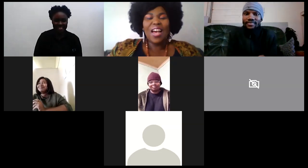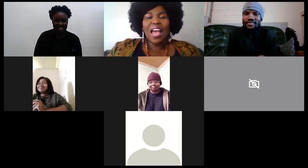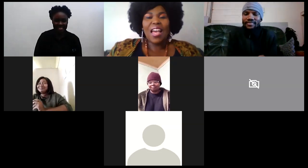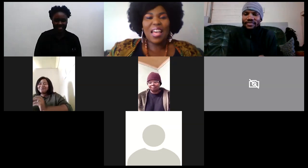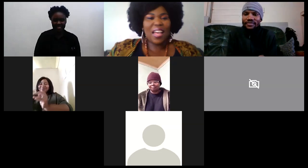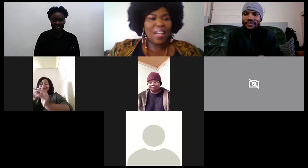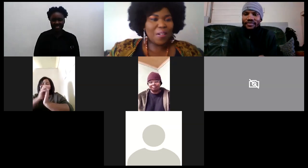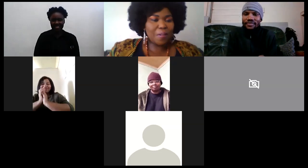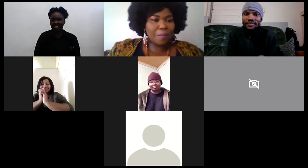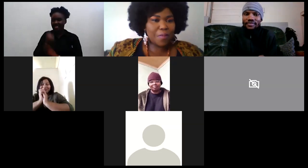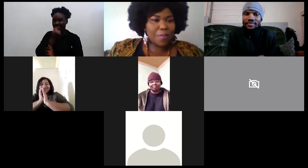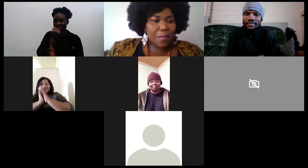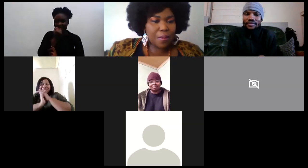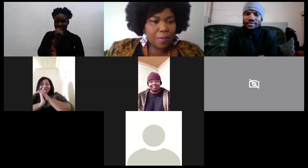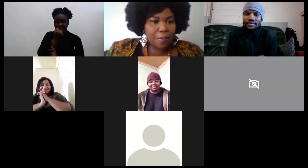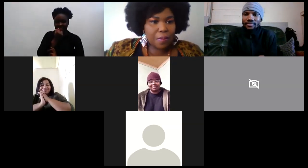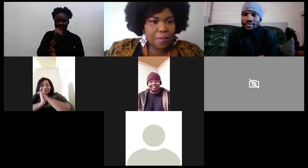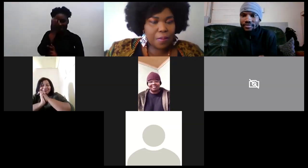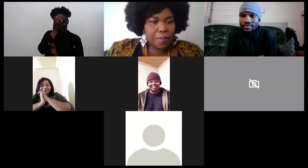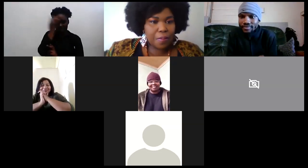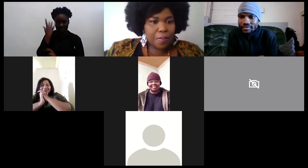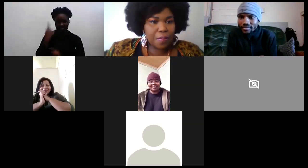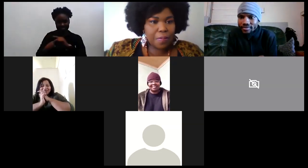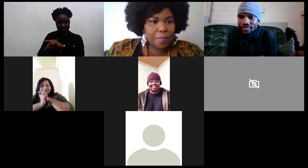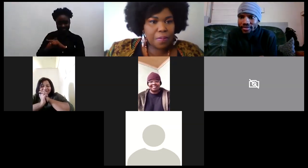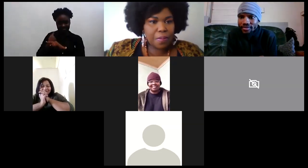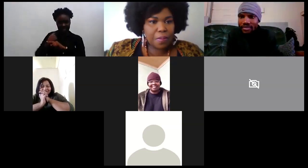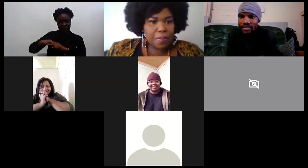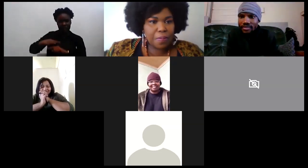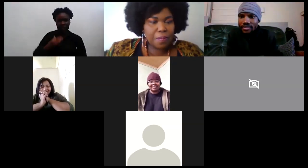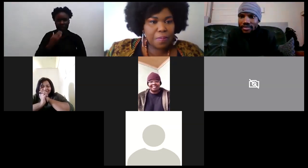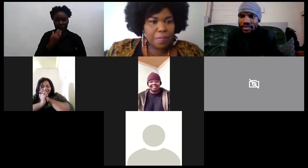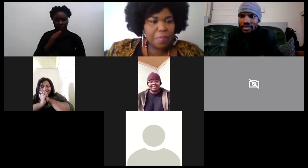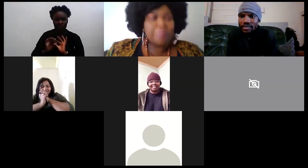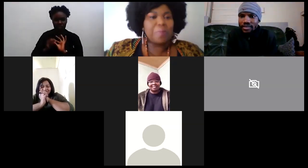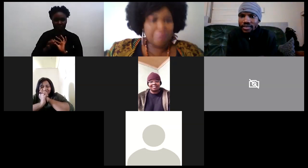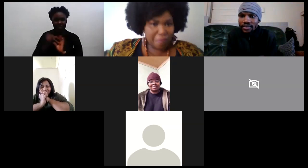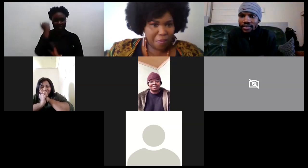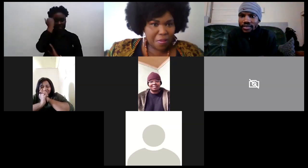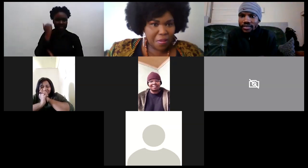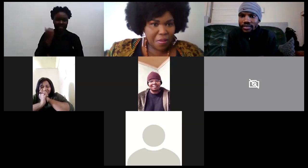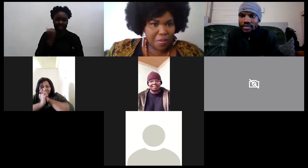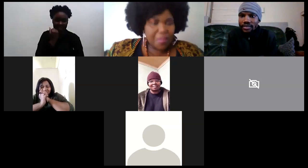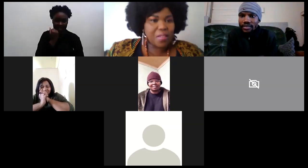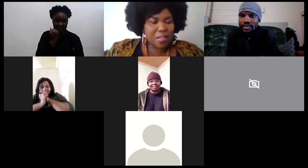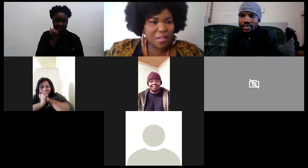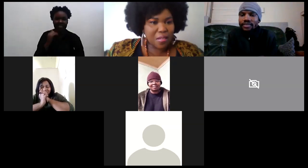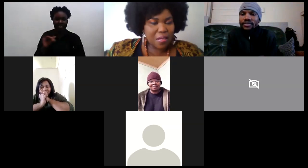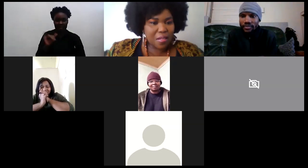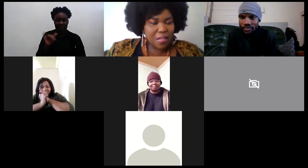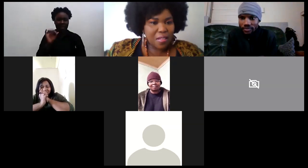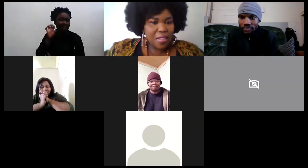i wanted to mention that uh we have um dia here she's my colleague we are both from edef um